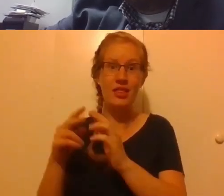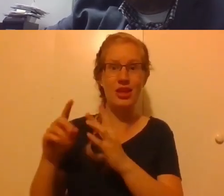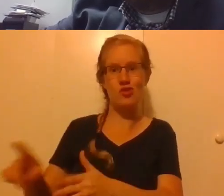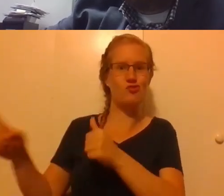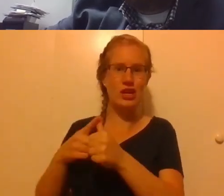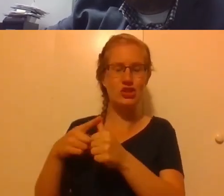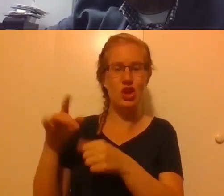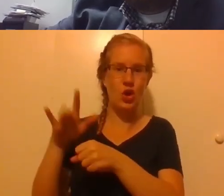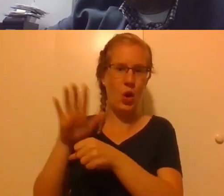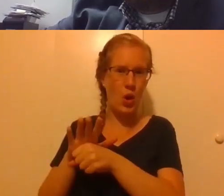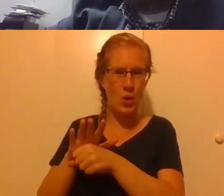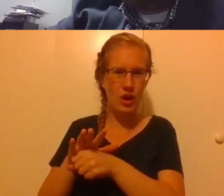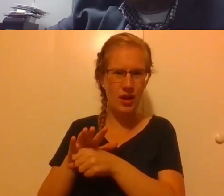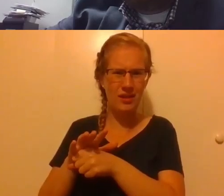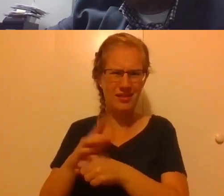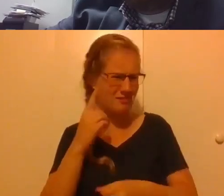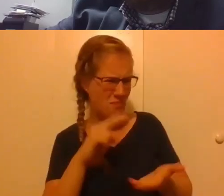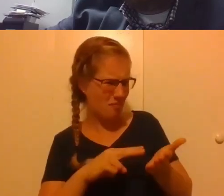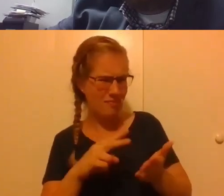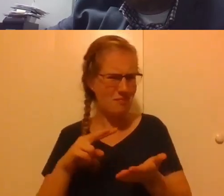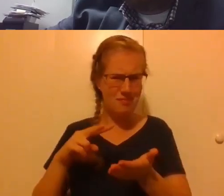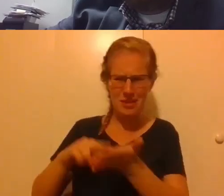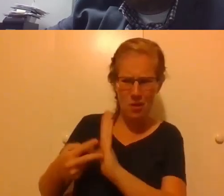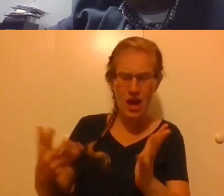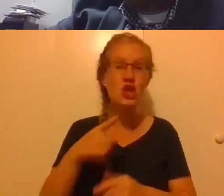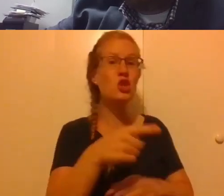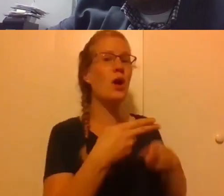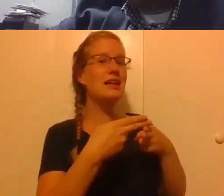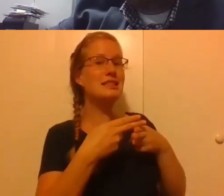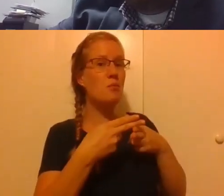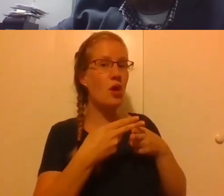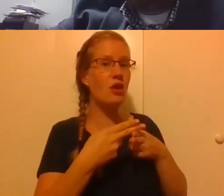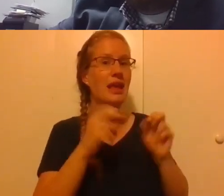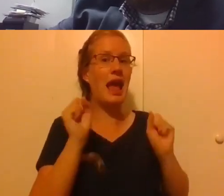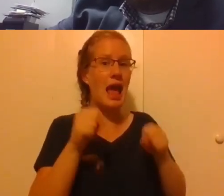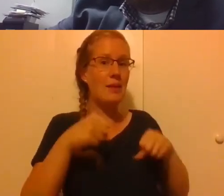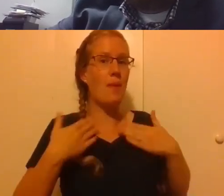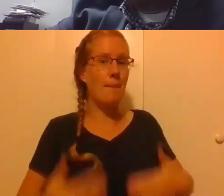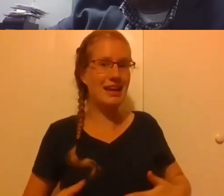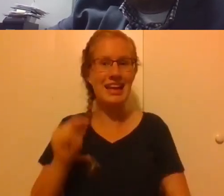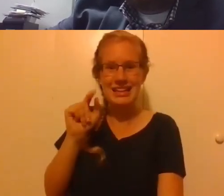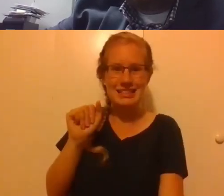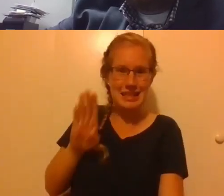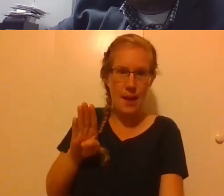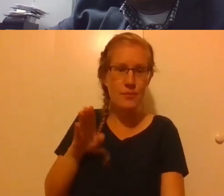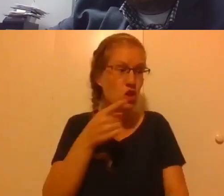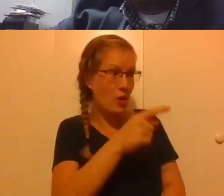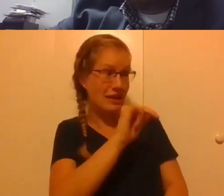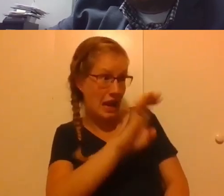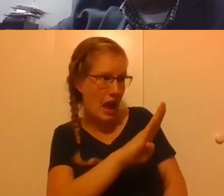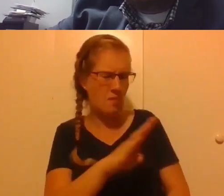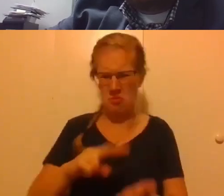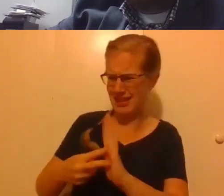diet drink. And I said, what do you mean? They said, you're temporarily able body. You're a tab. That means that as you get older,